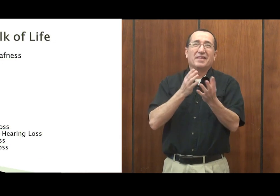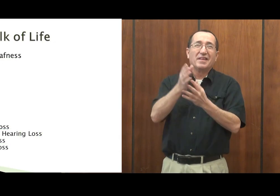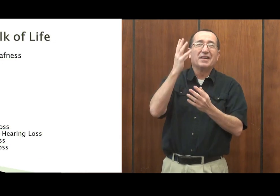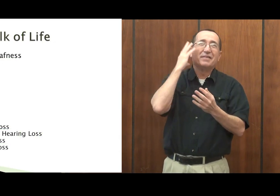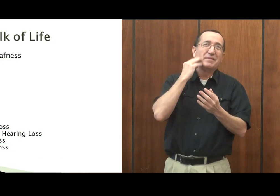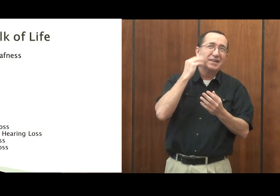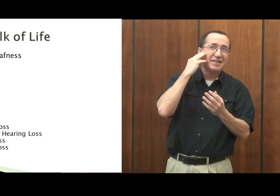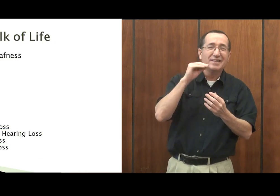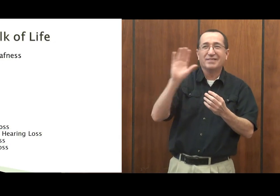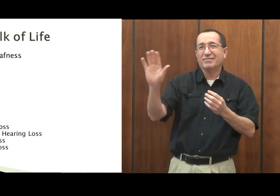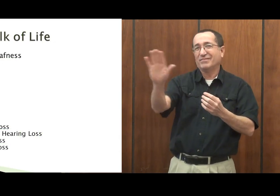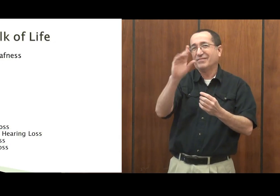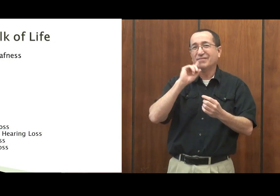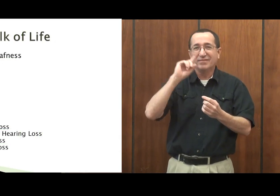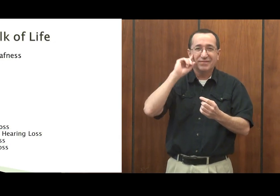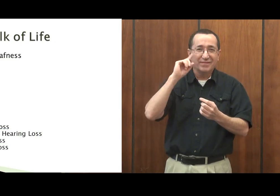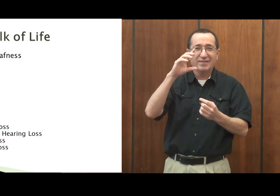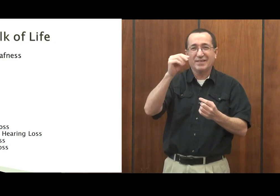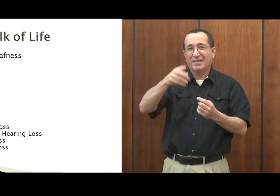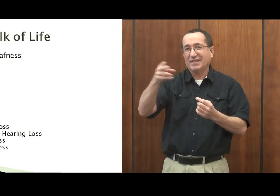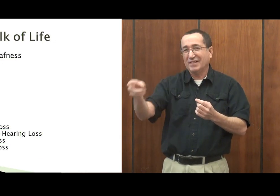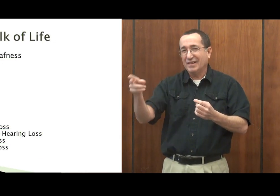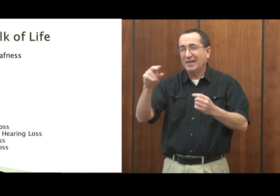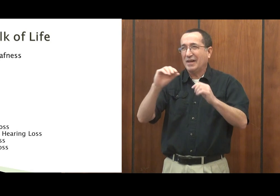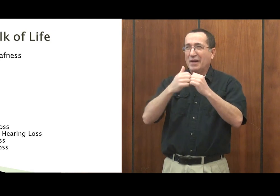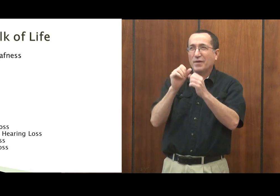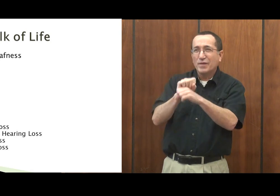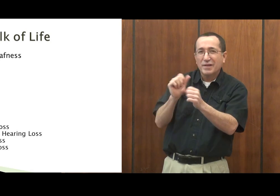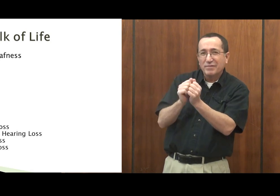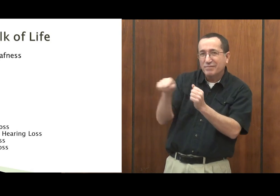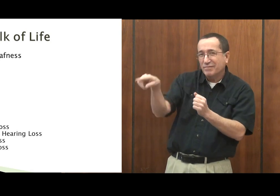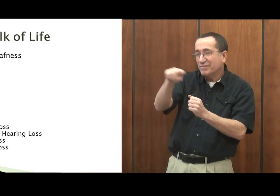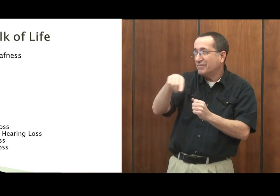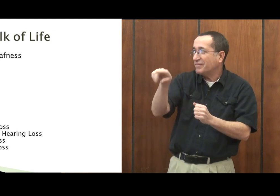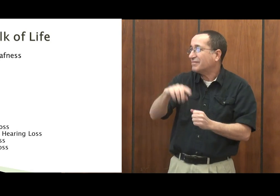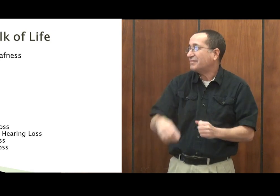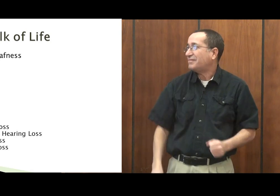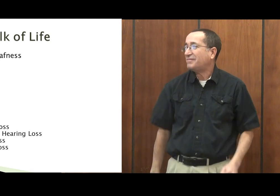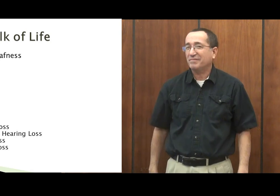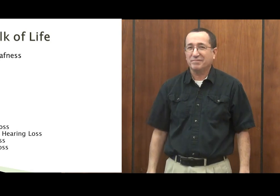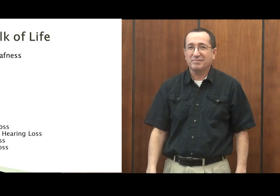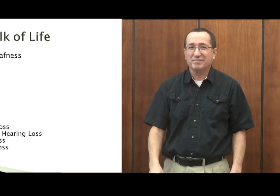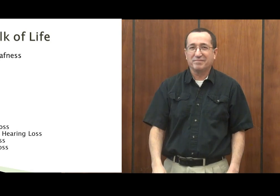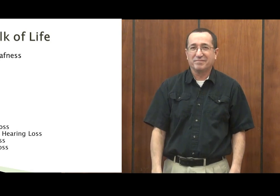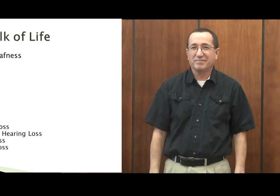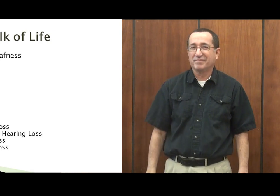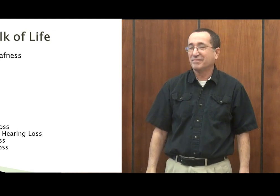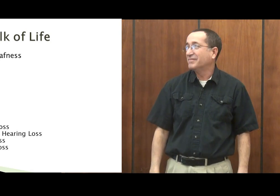The walk of life. A deaf and hard of hearing person, how do they get through life in general?